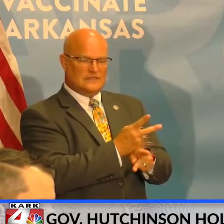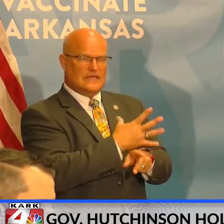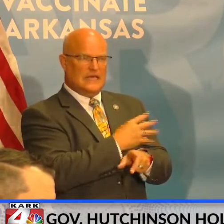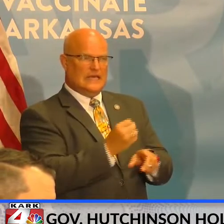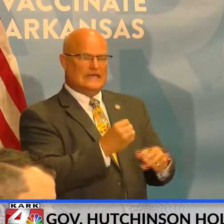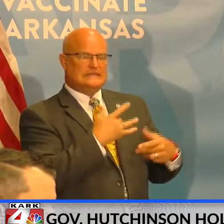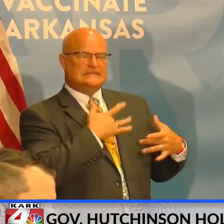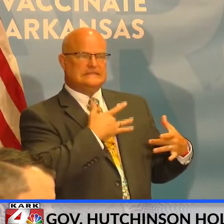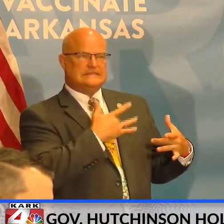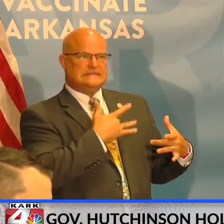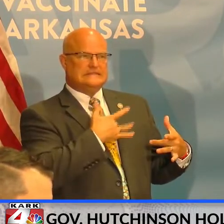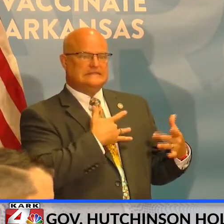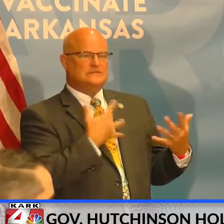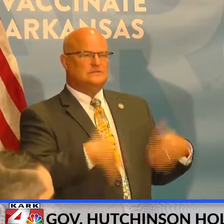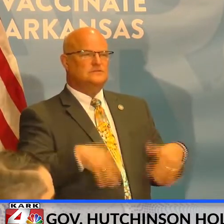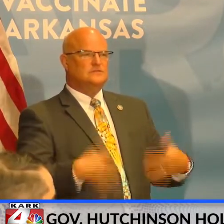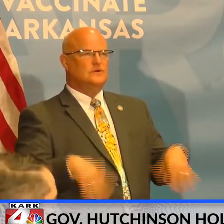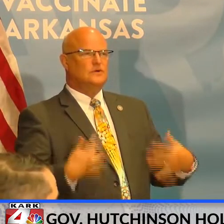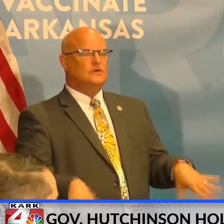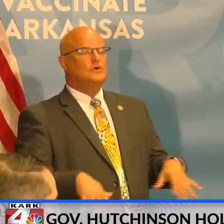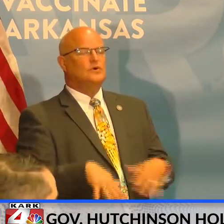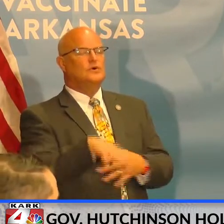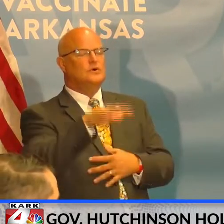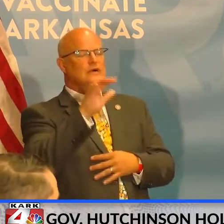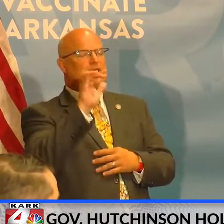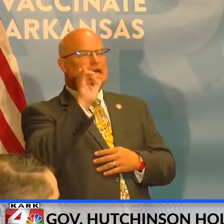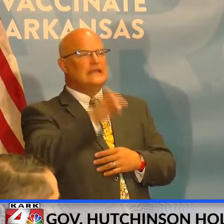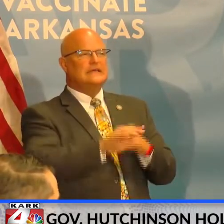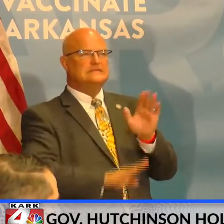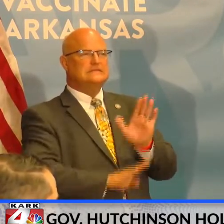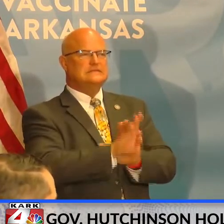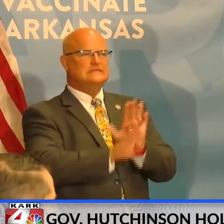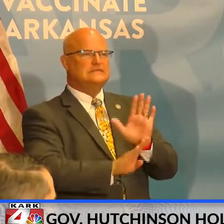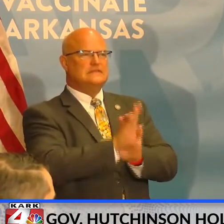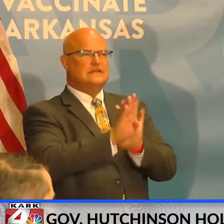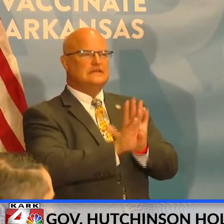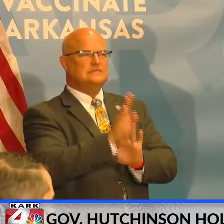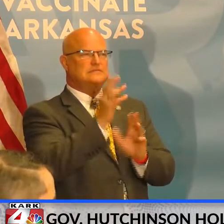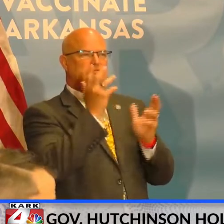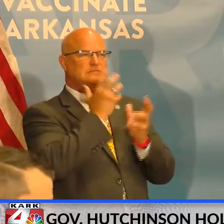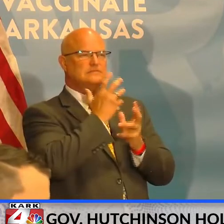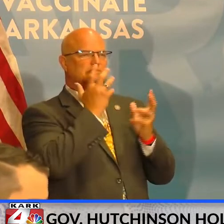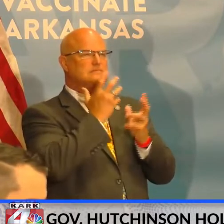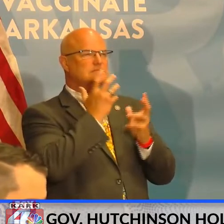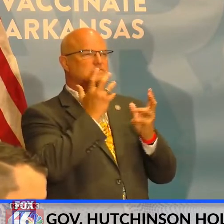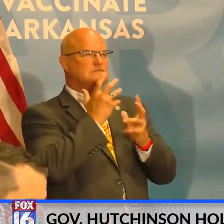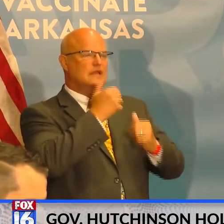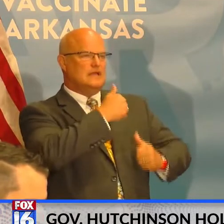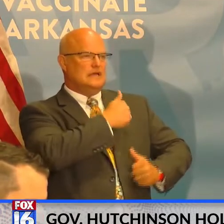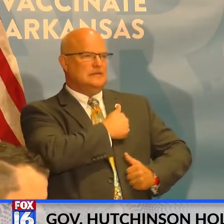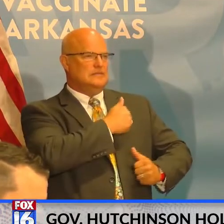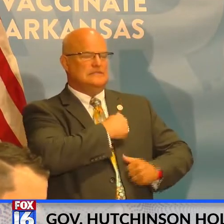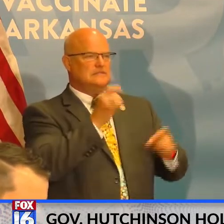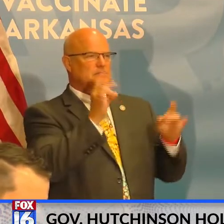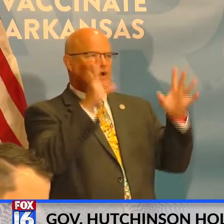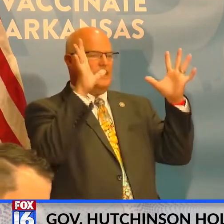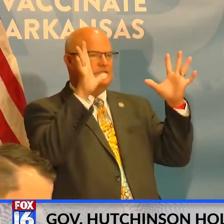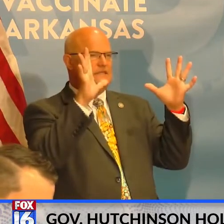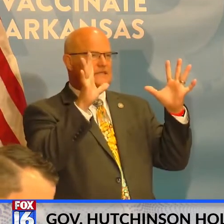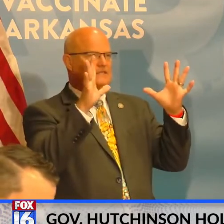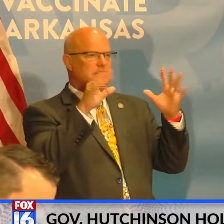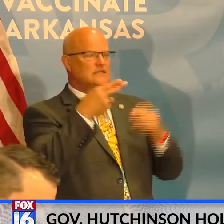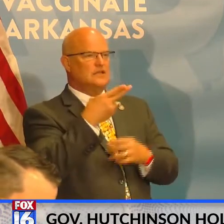heartache. That has developed into a military crisis, a humanitarian